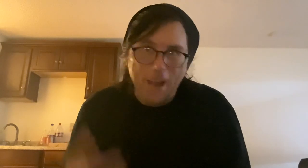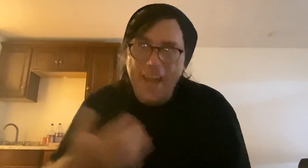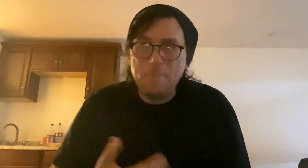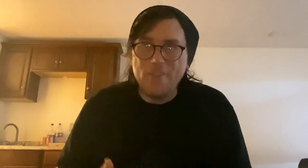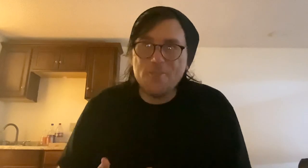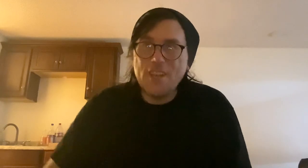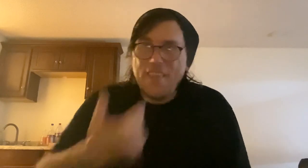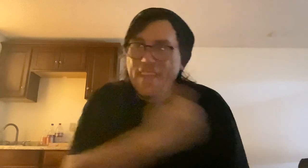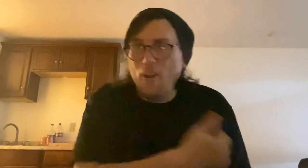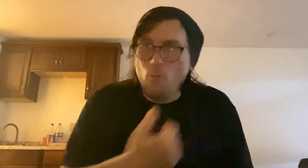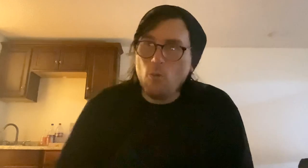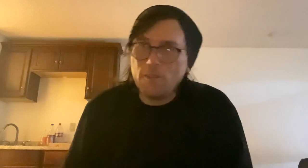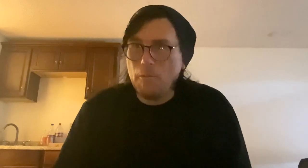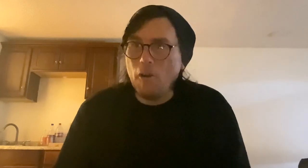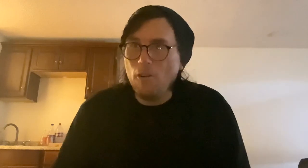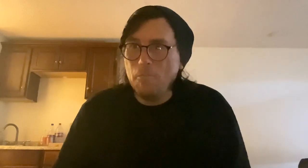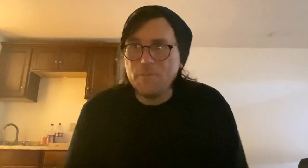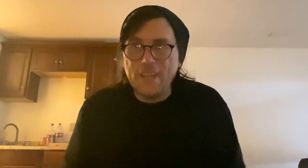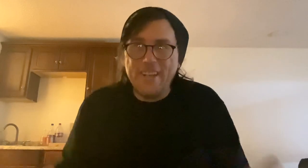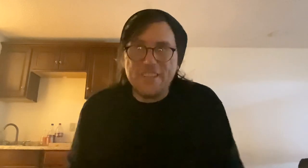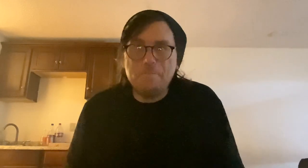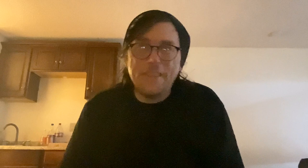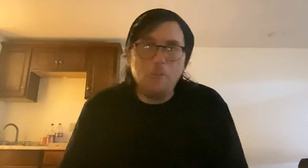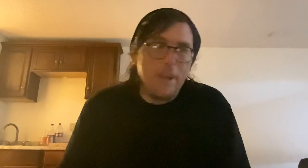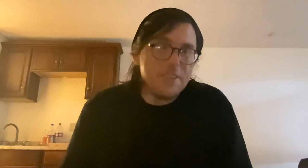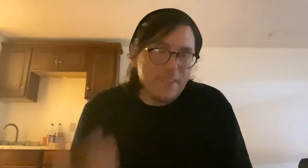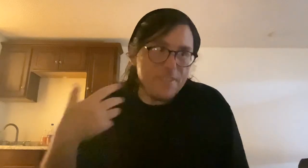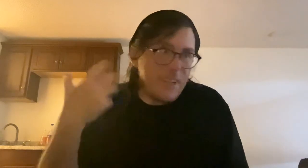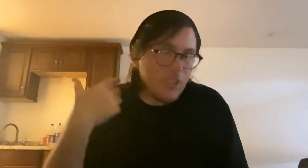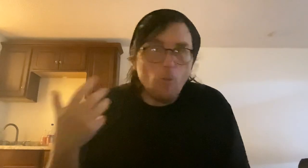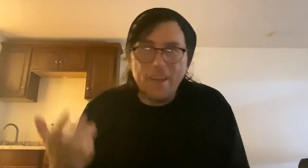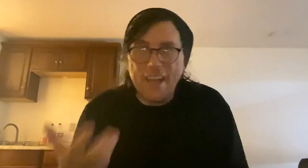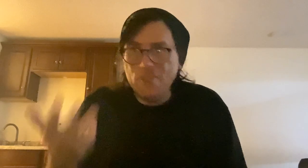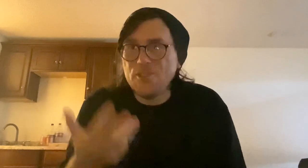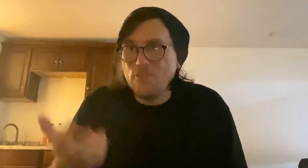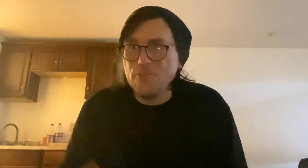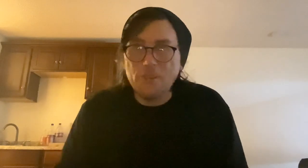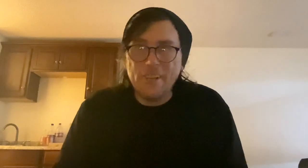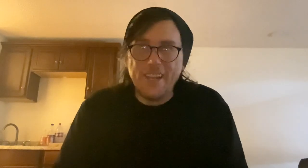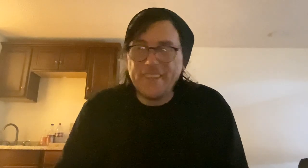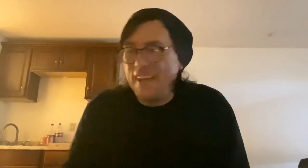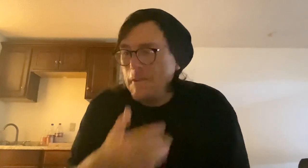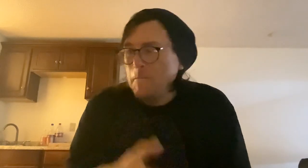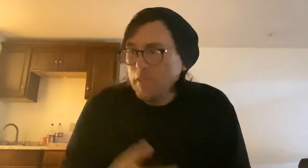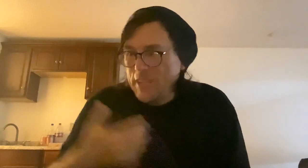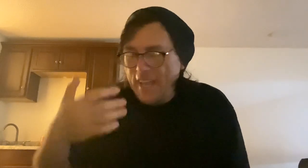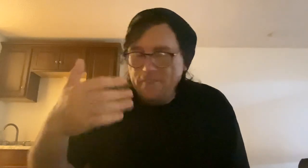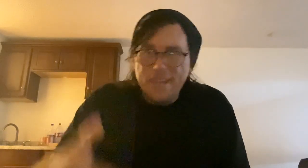animators that are work from home. And it's been that way since COVID and they're still doing it like that. They have in